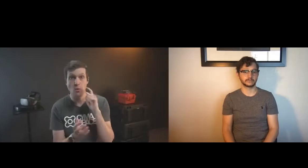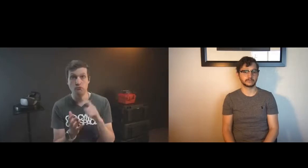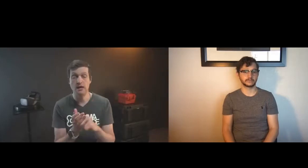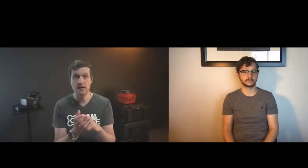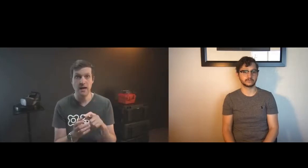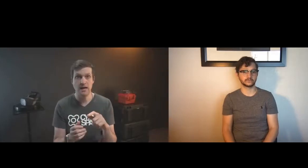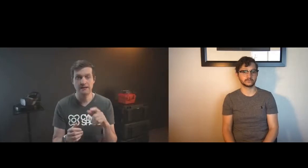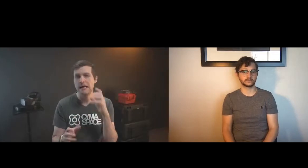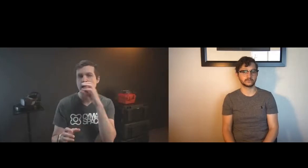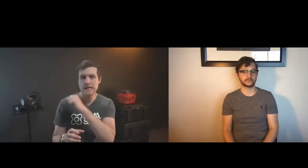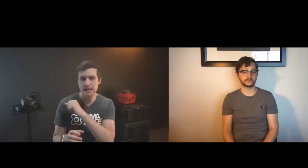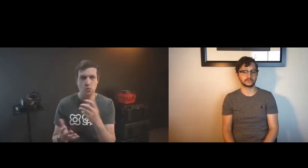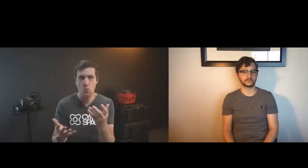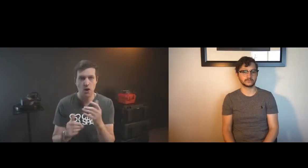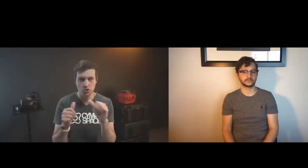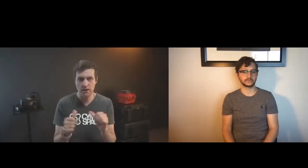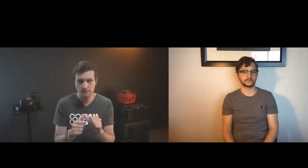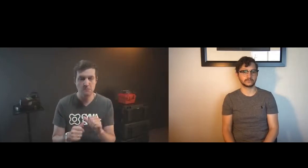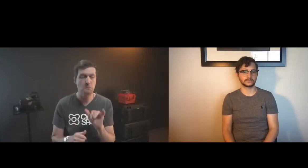to do a muscle detection